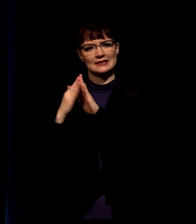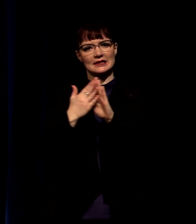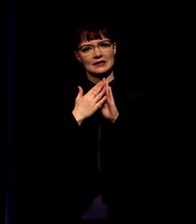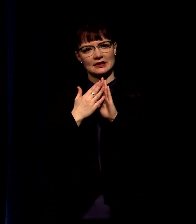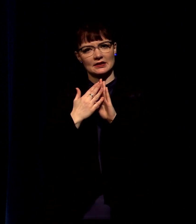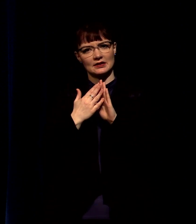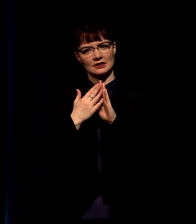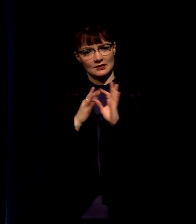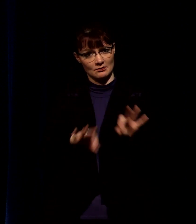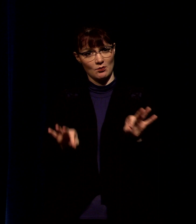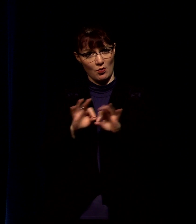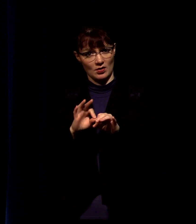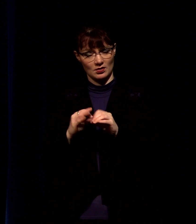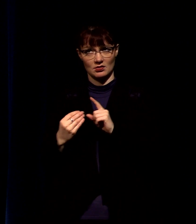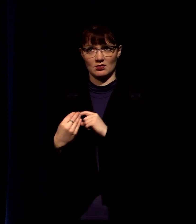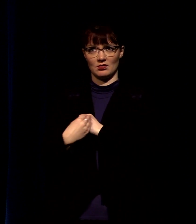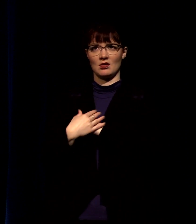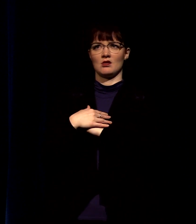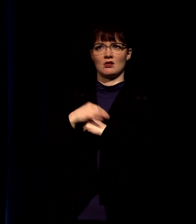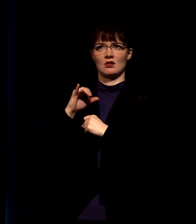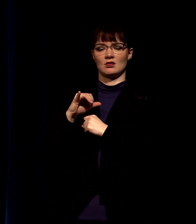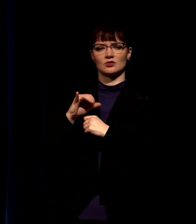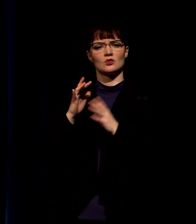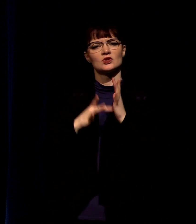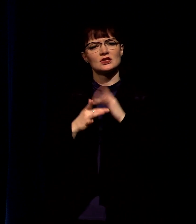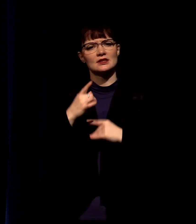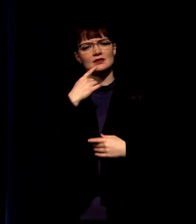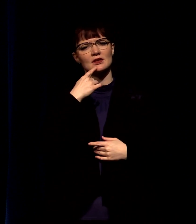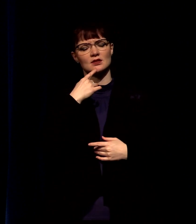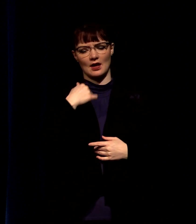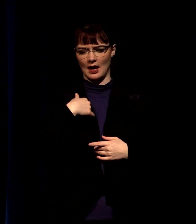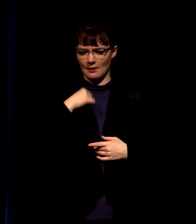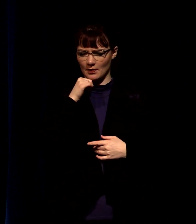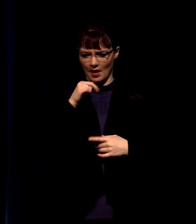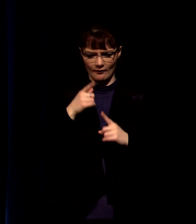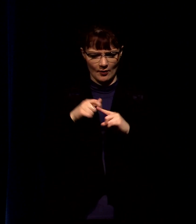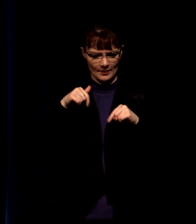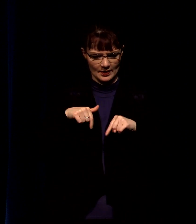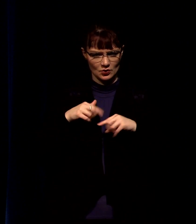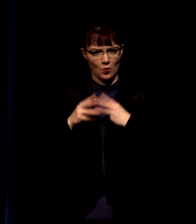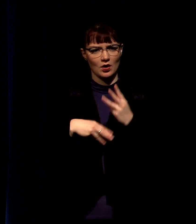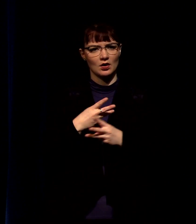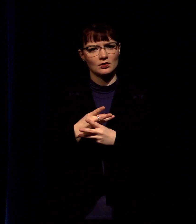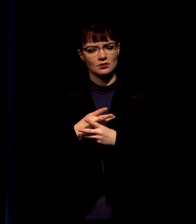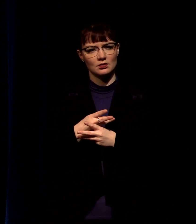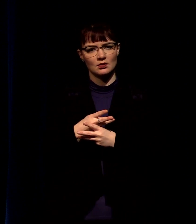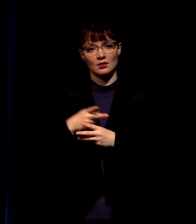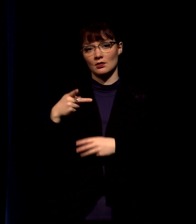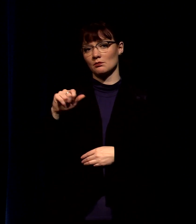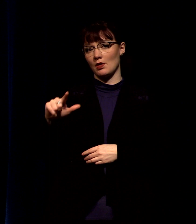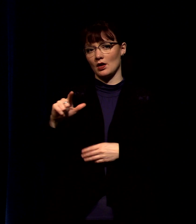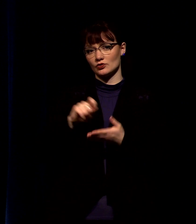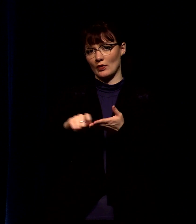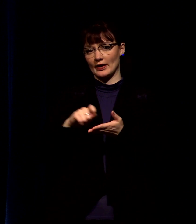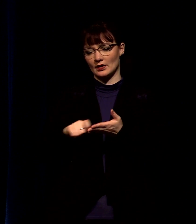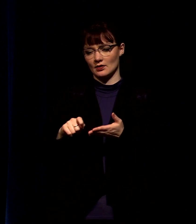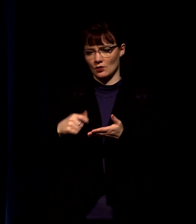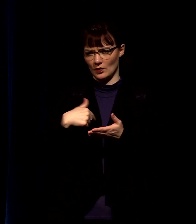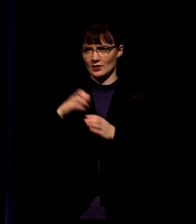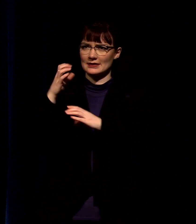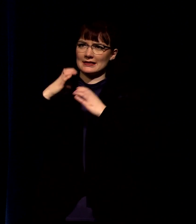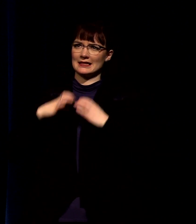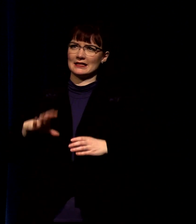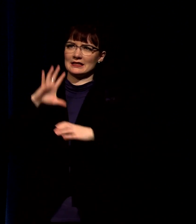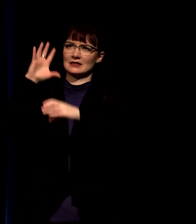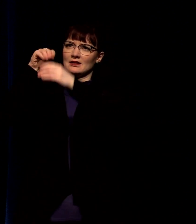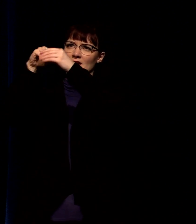mean scripture is kind of it's an interesting thing jesus is saying that we are not of this world the apostle paul is telling us that we're citizens of heaven and that